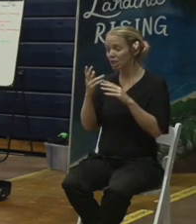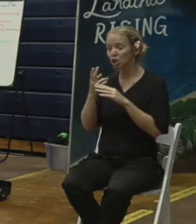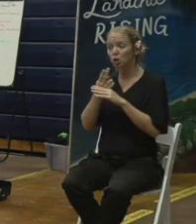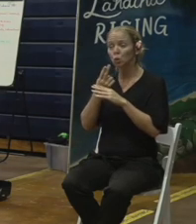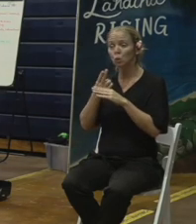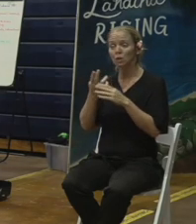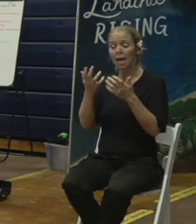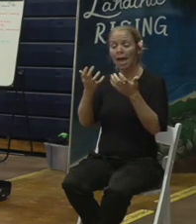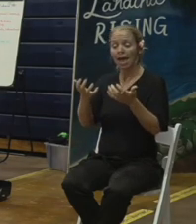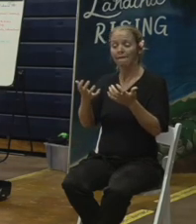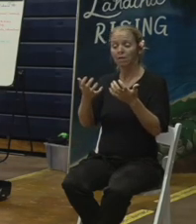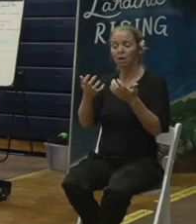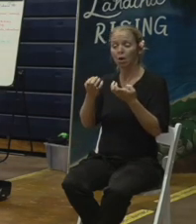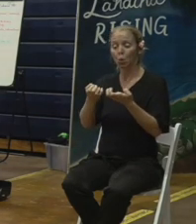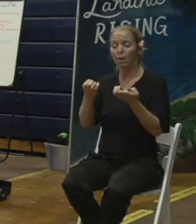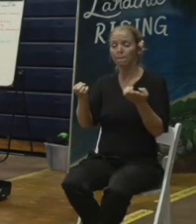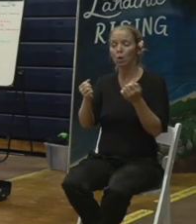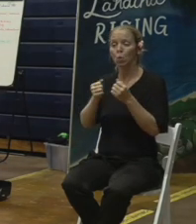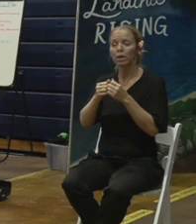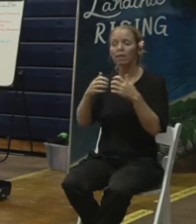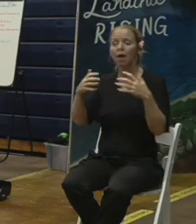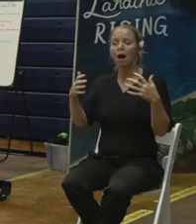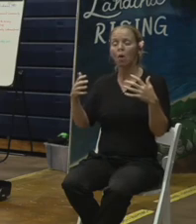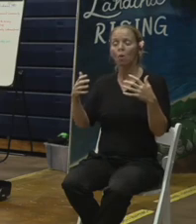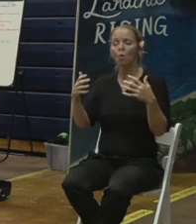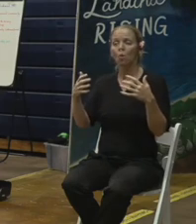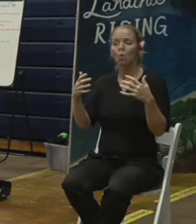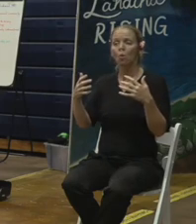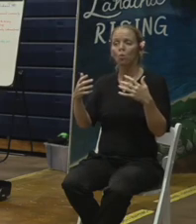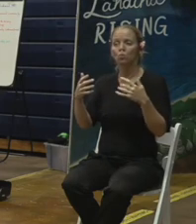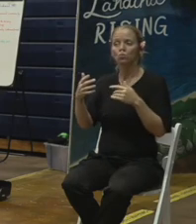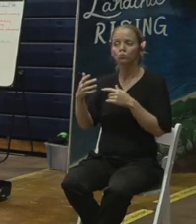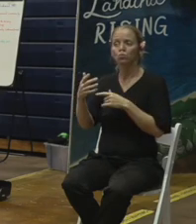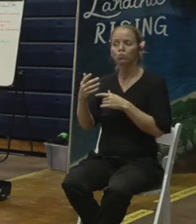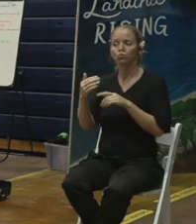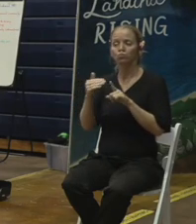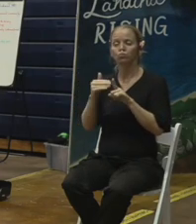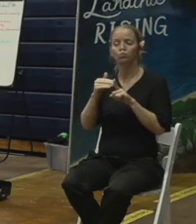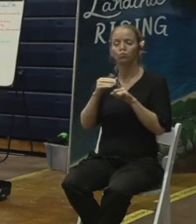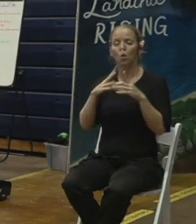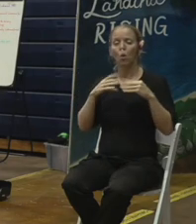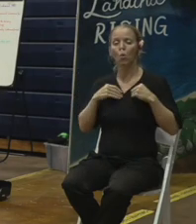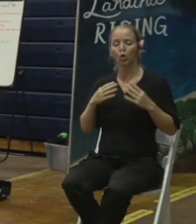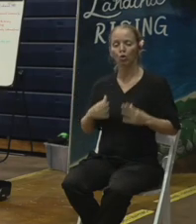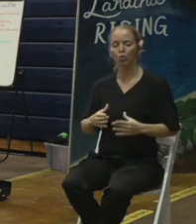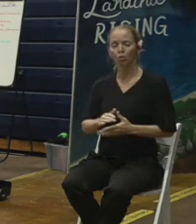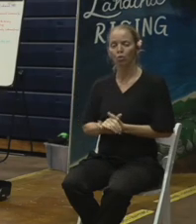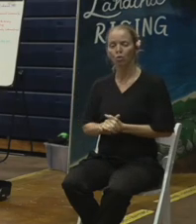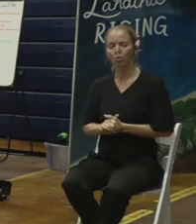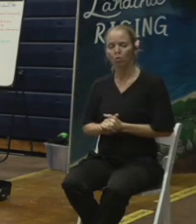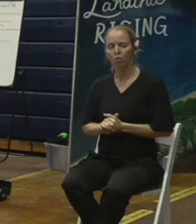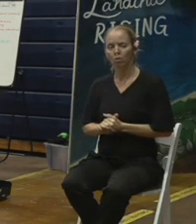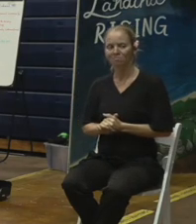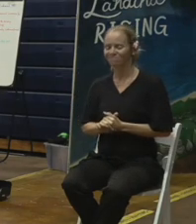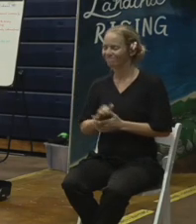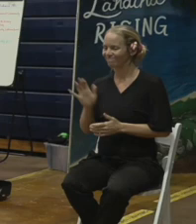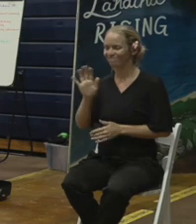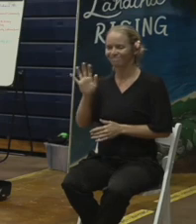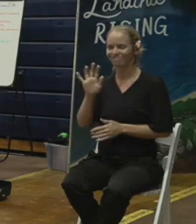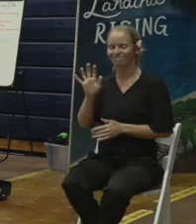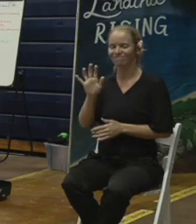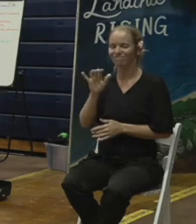owners being notified of permission thank you Mahina no so that is really a by hand mission